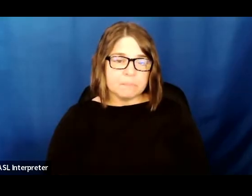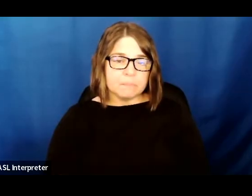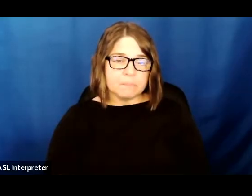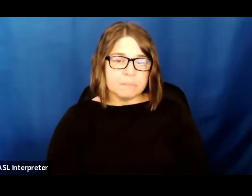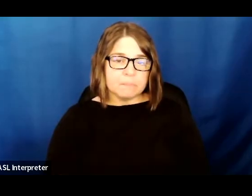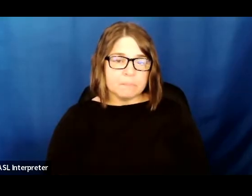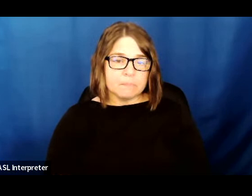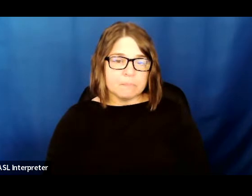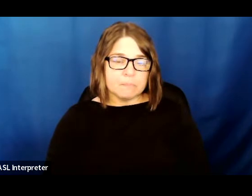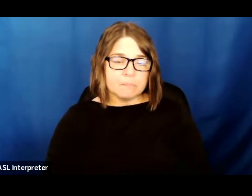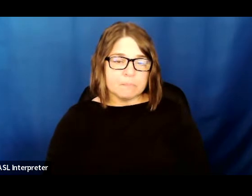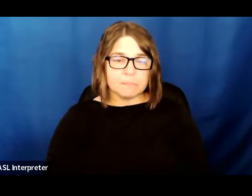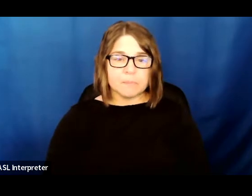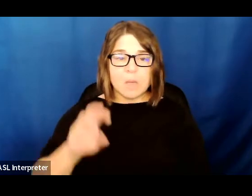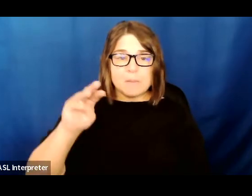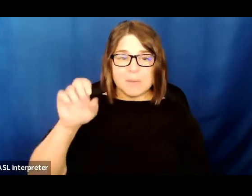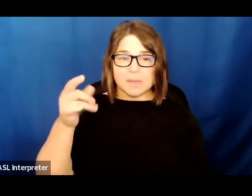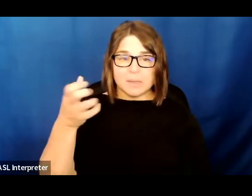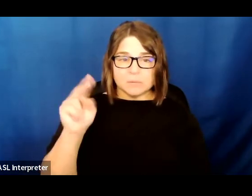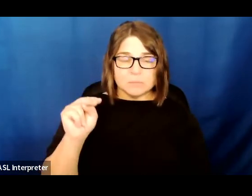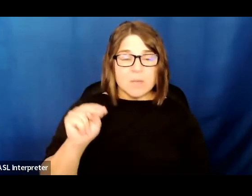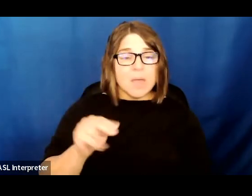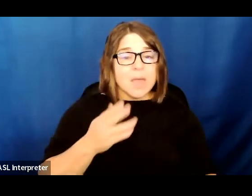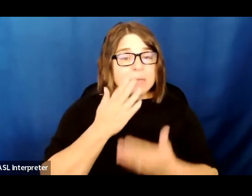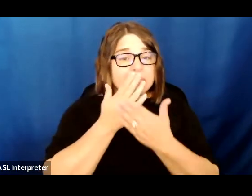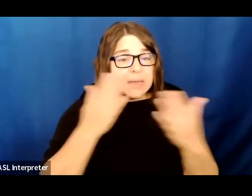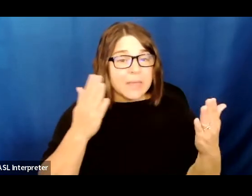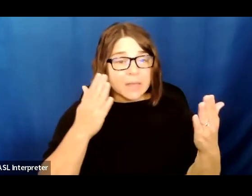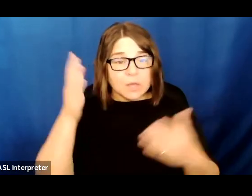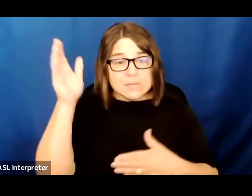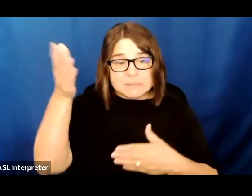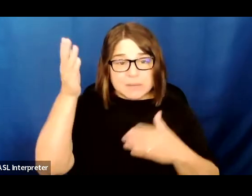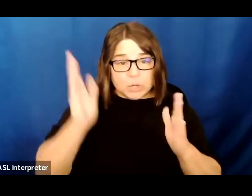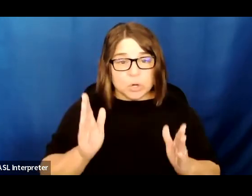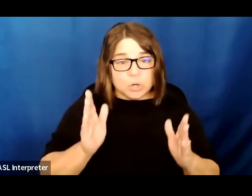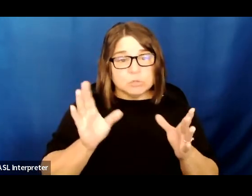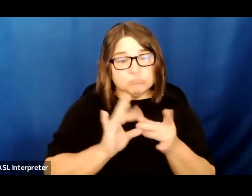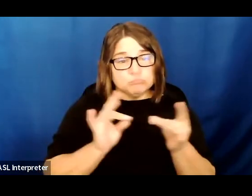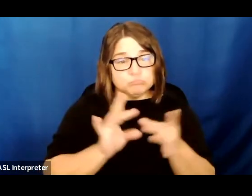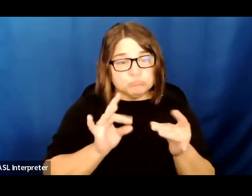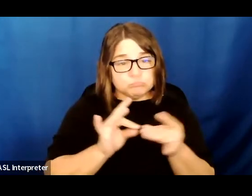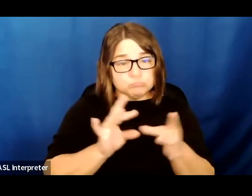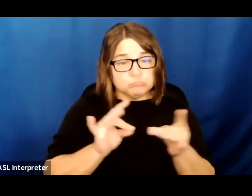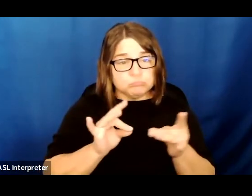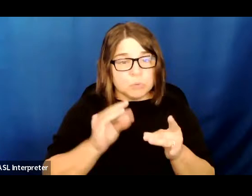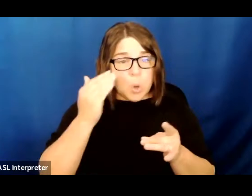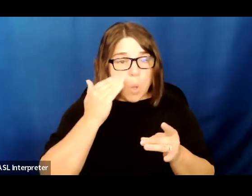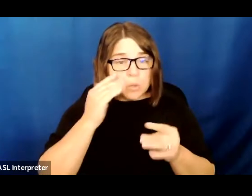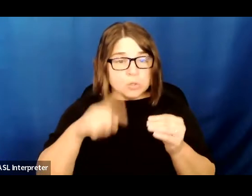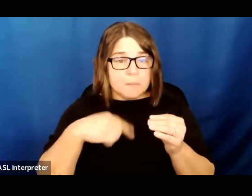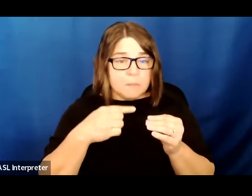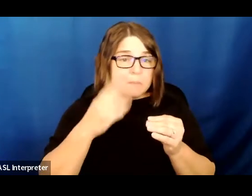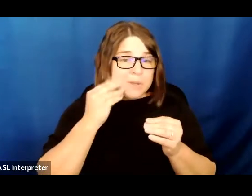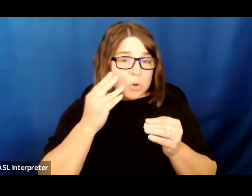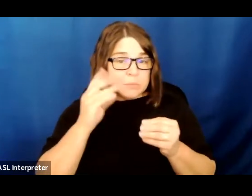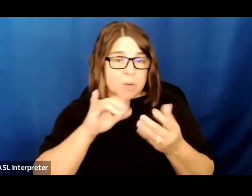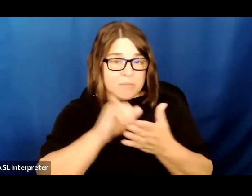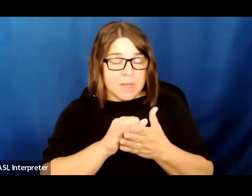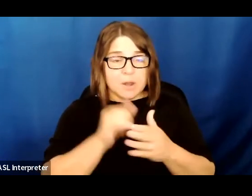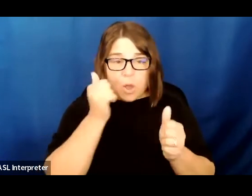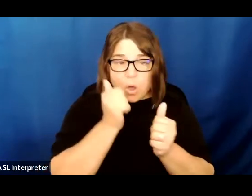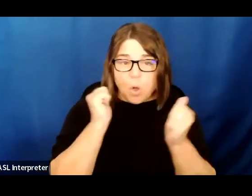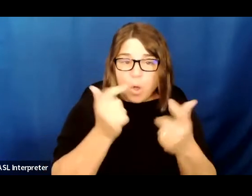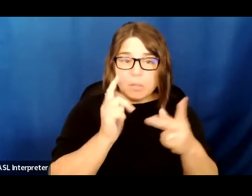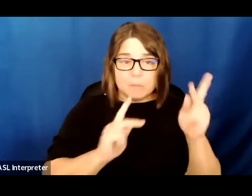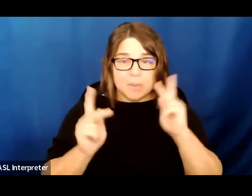I would like to thank our speakers for sharing their knowledge and experience about immigration detention, and everyone who took the time to be